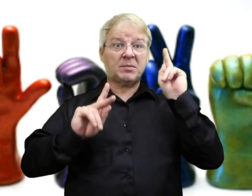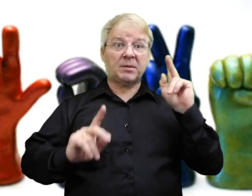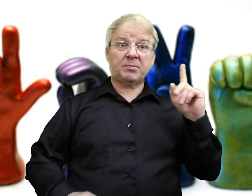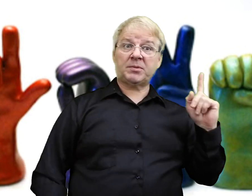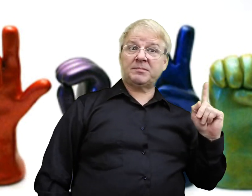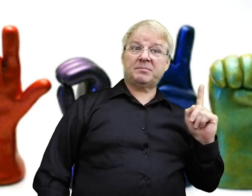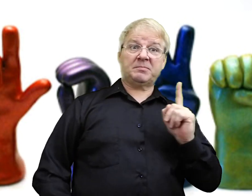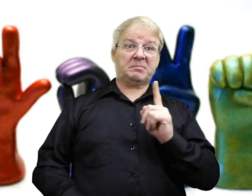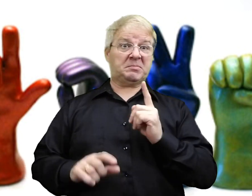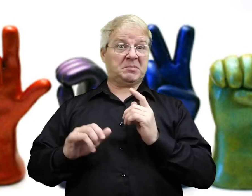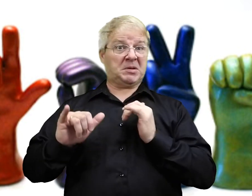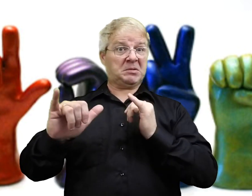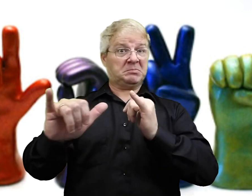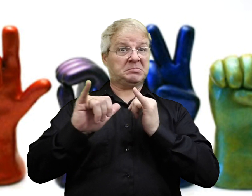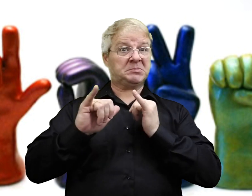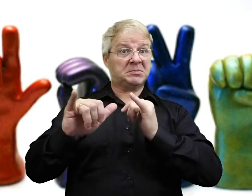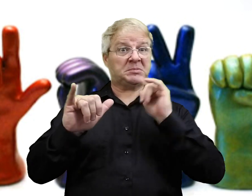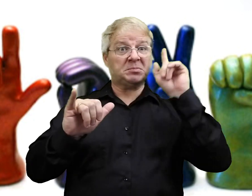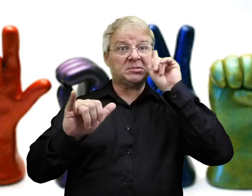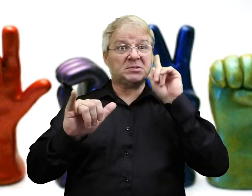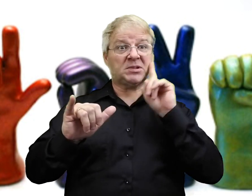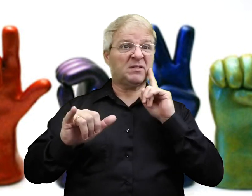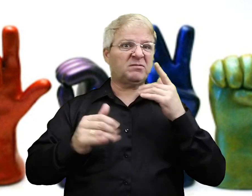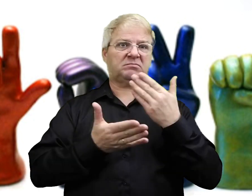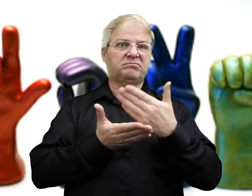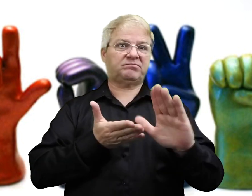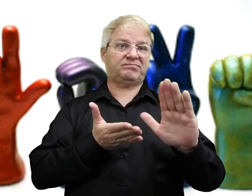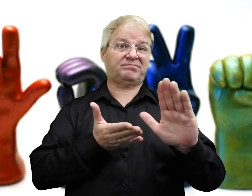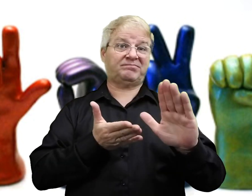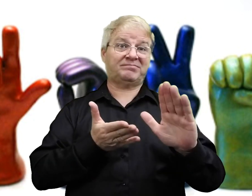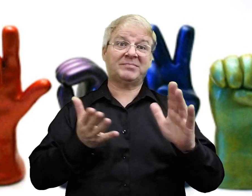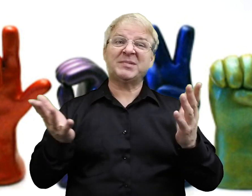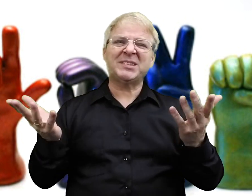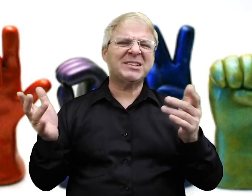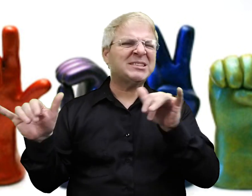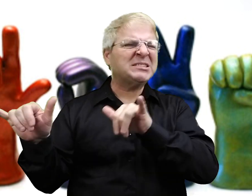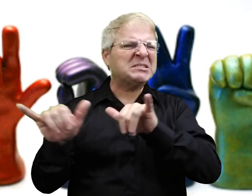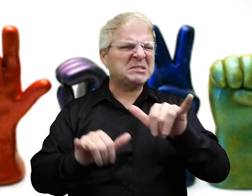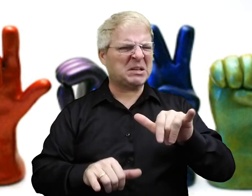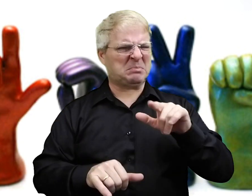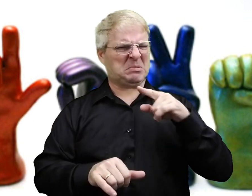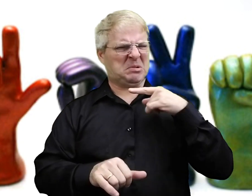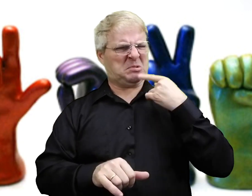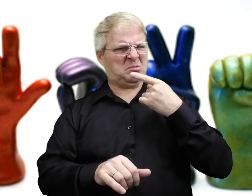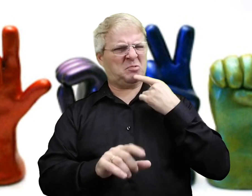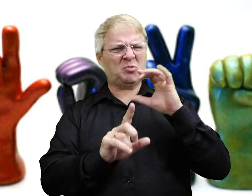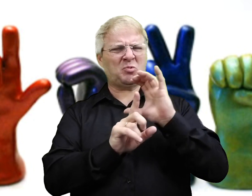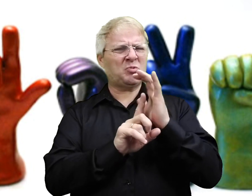There are even some Deaf individuals who are both Deaf and they're excluded as well. It's the same